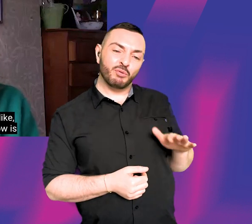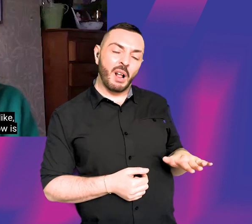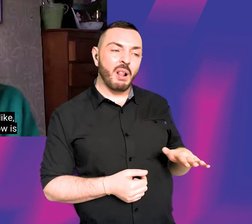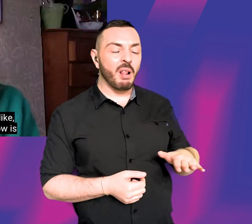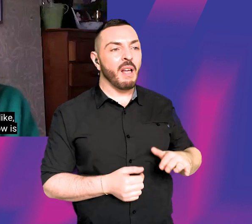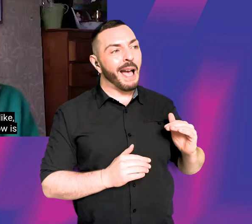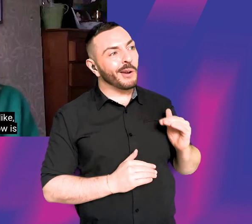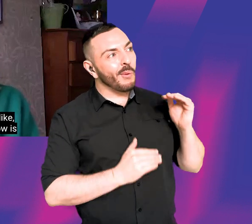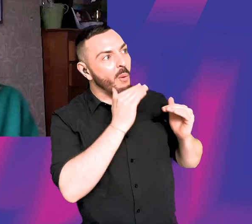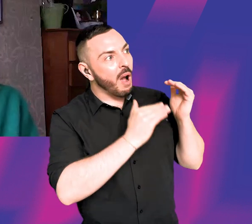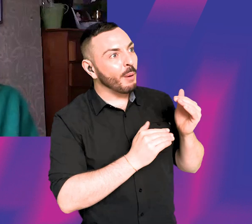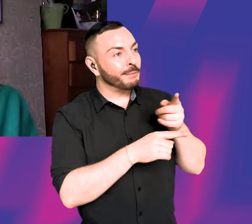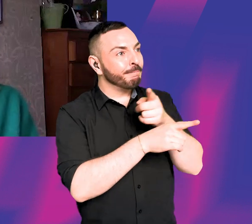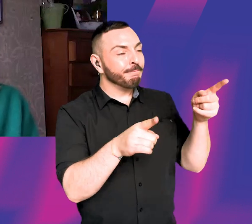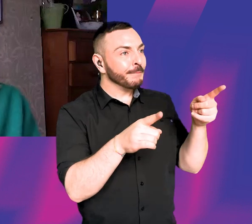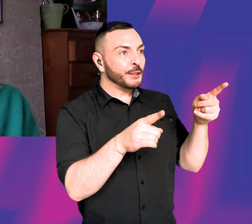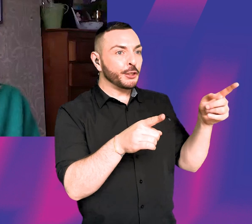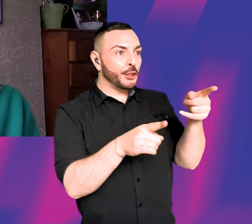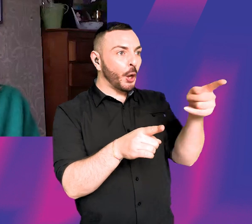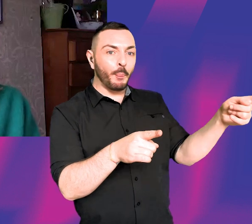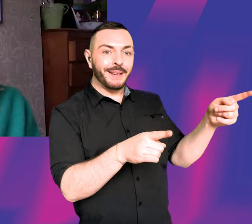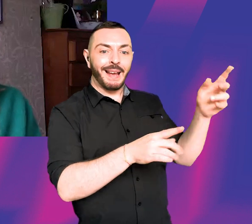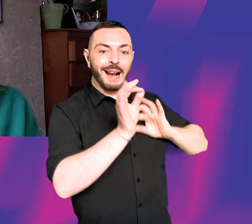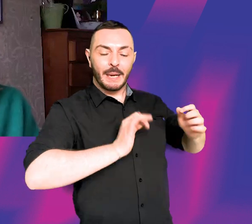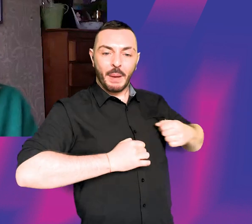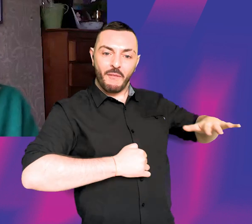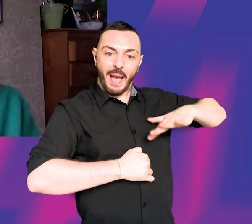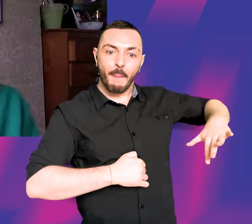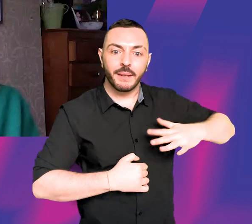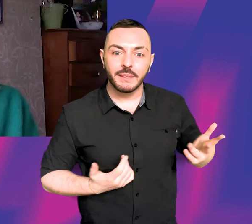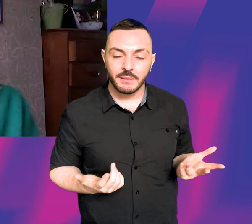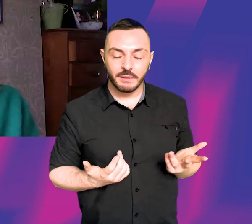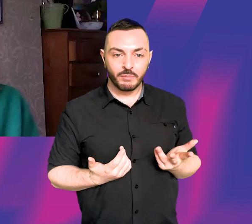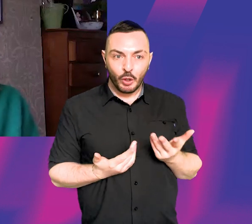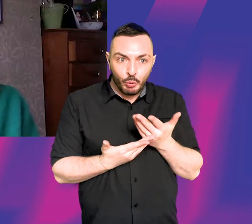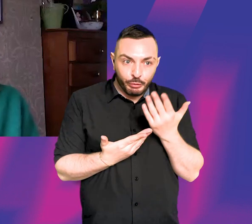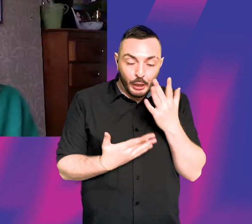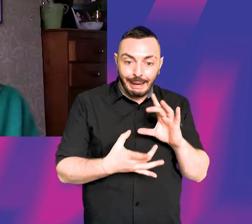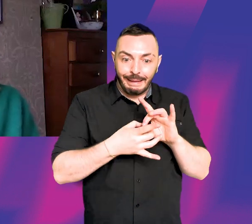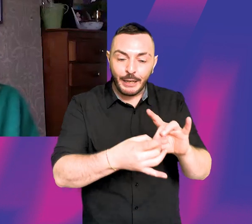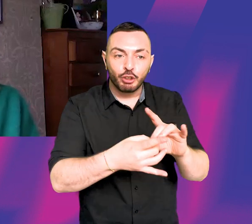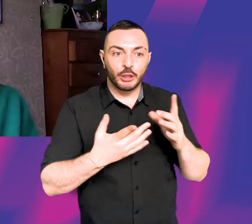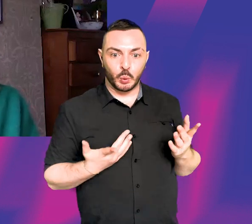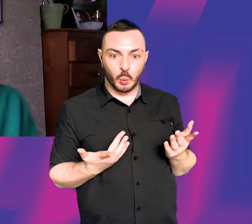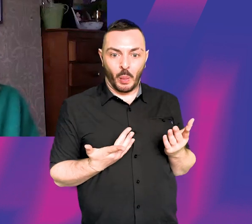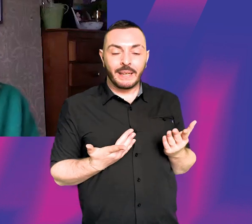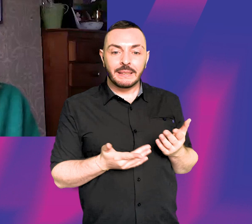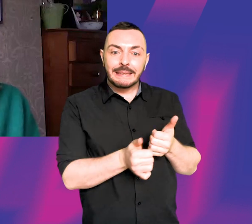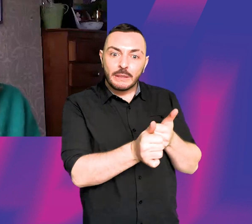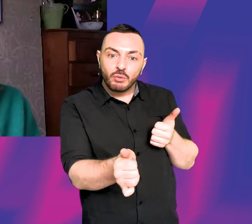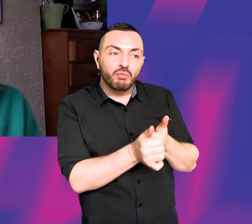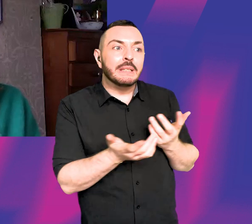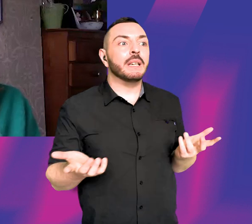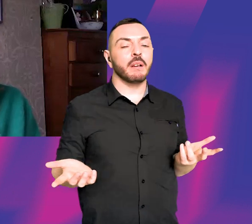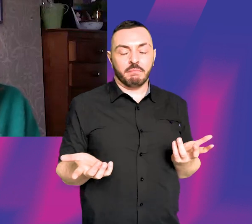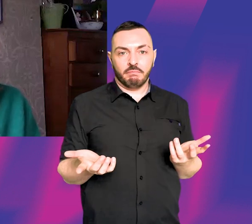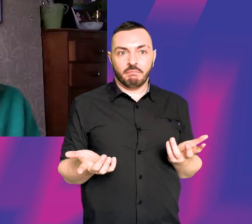if you grow up and no one that you know is an actor, it is an actor. You don't know anybody in the industry who have no connection with the industry at all. It's